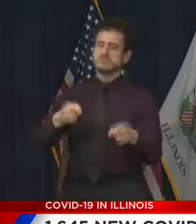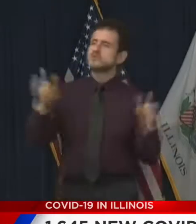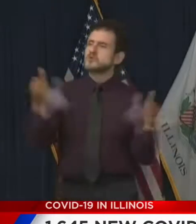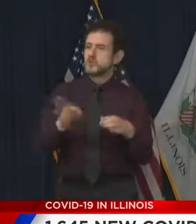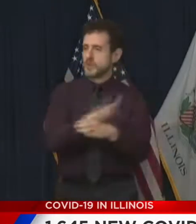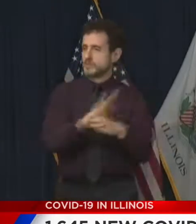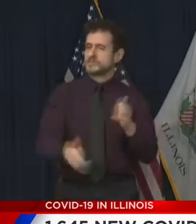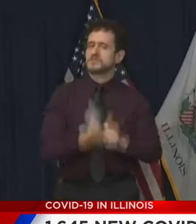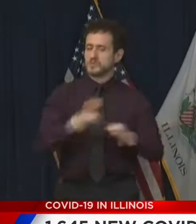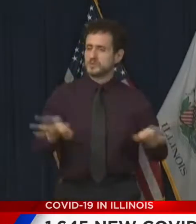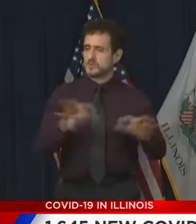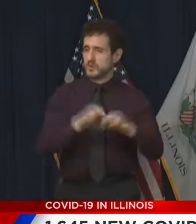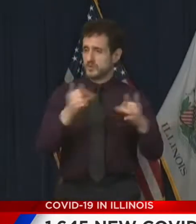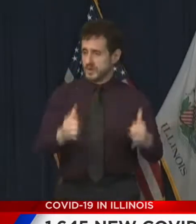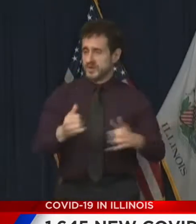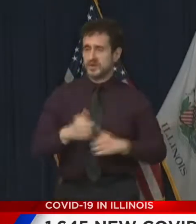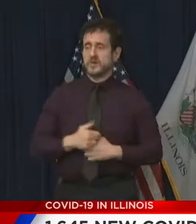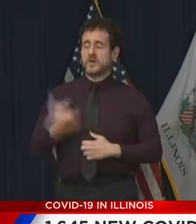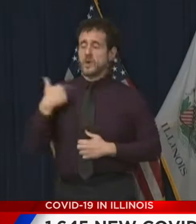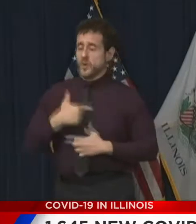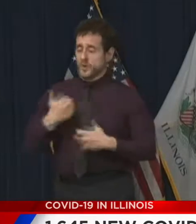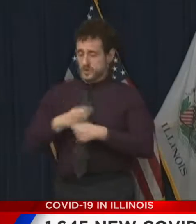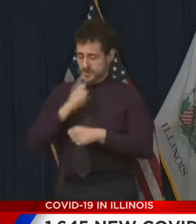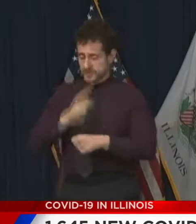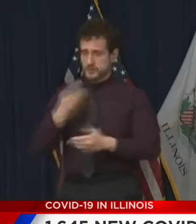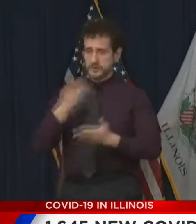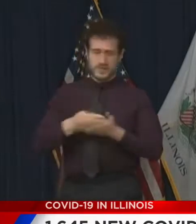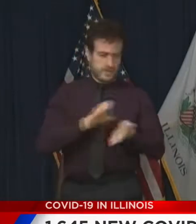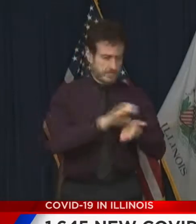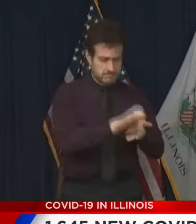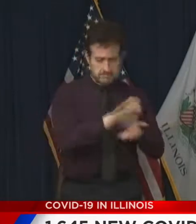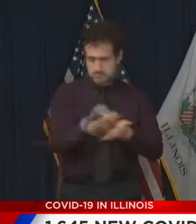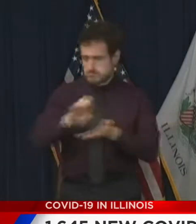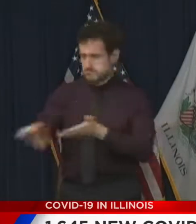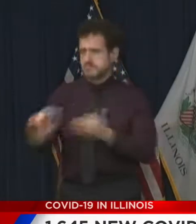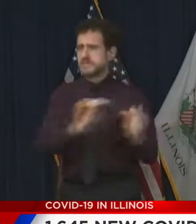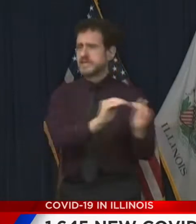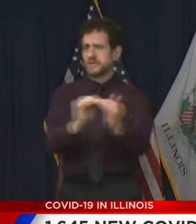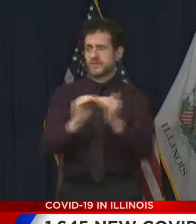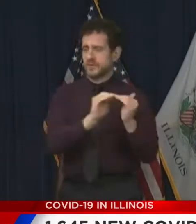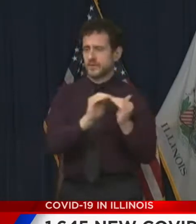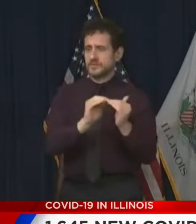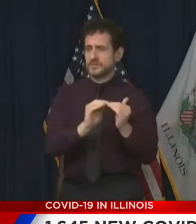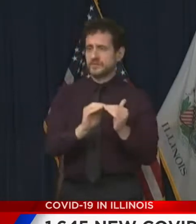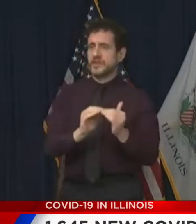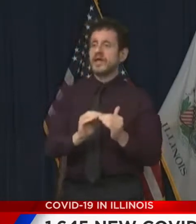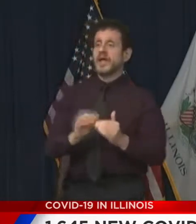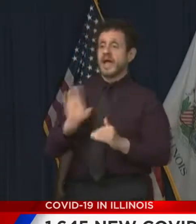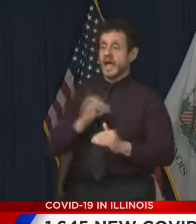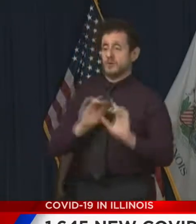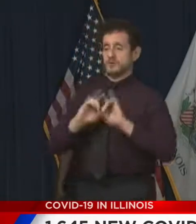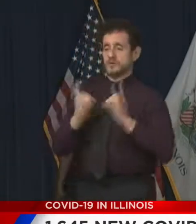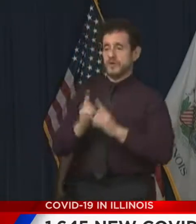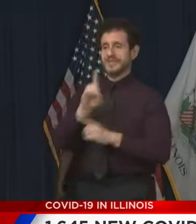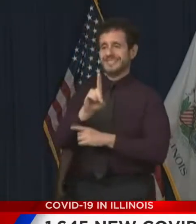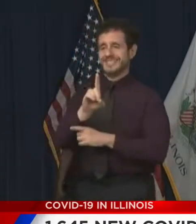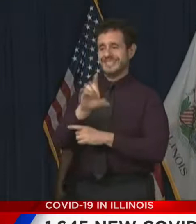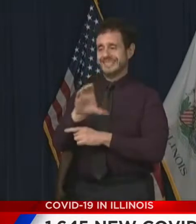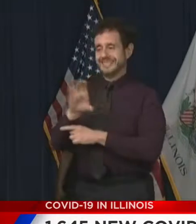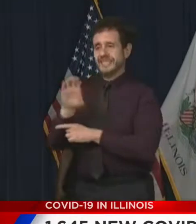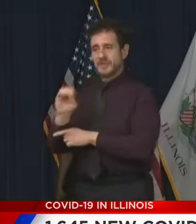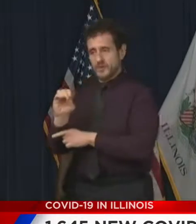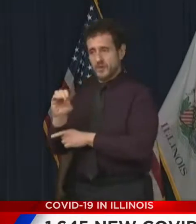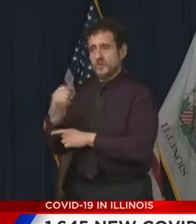efficient review and distribution in this first round of funding, the DCEO worked with community-based